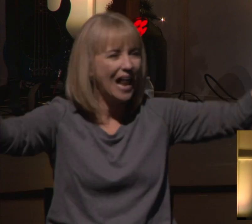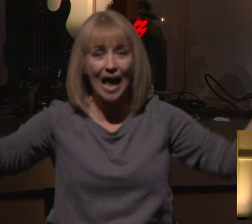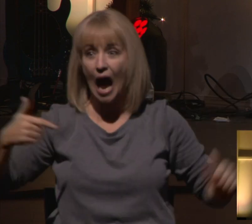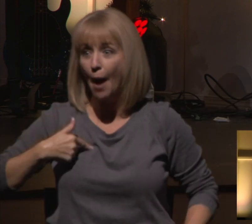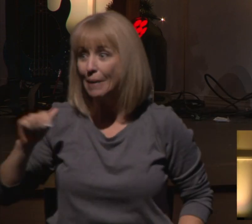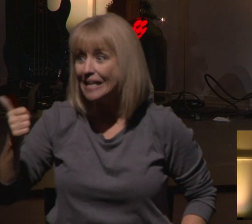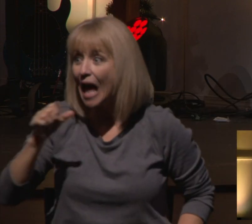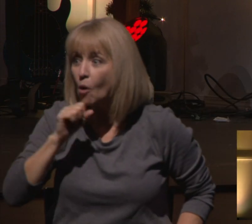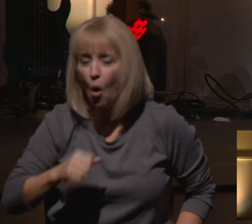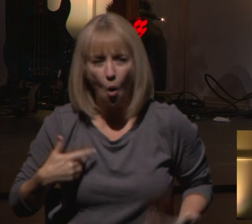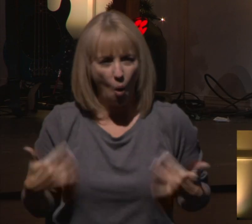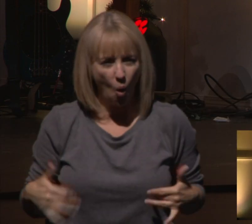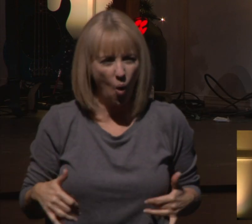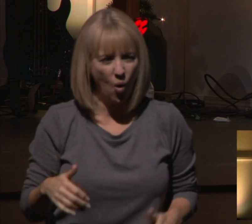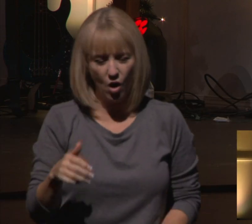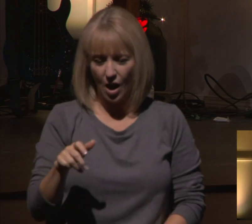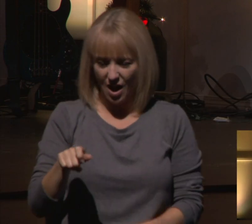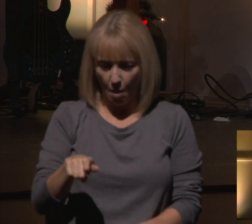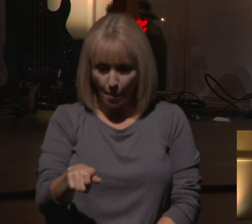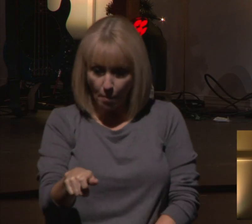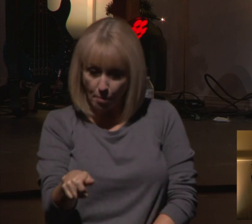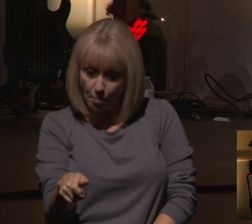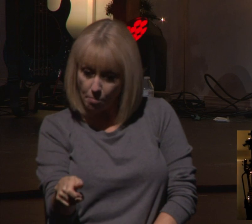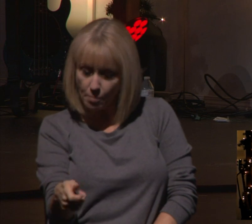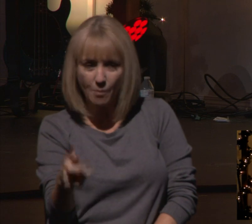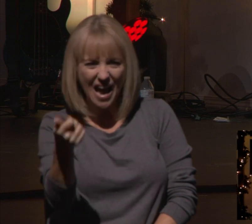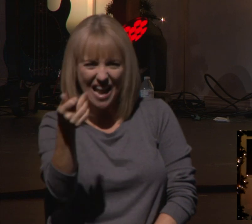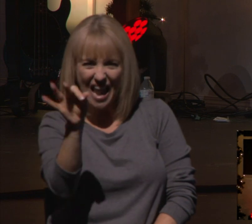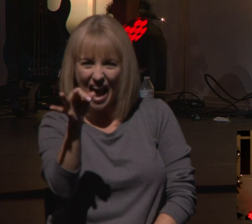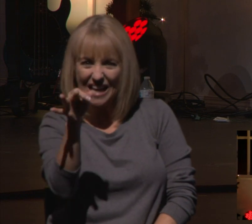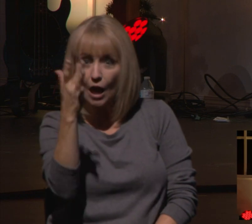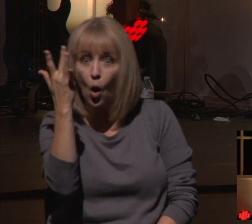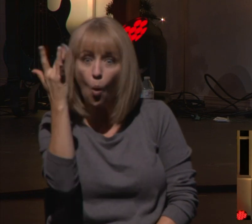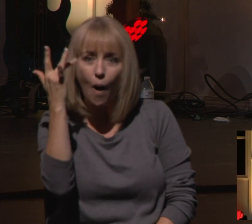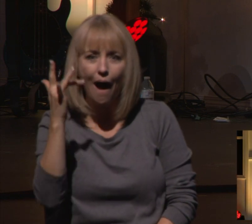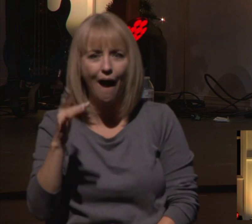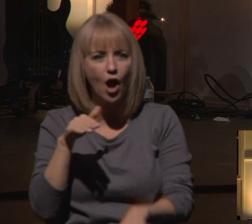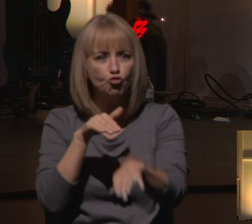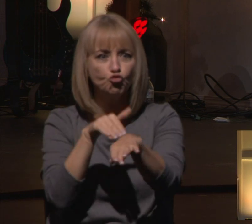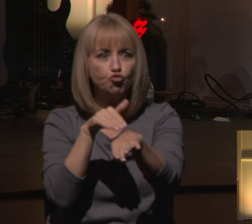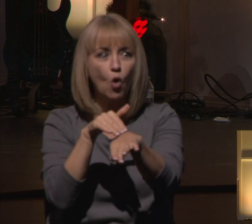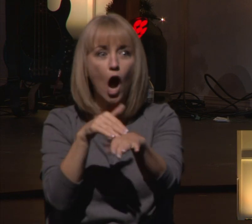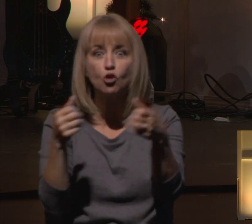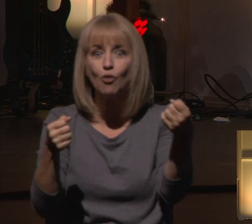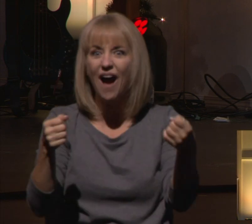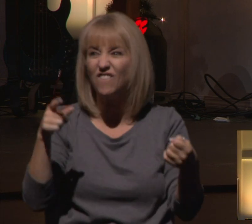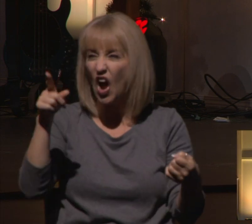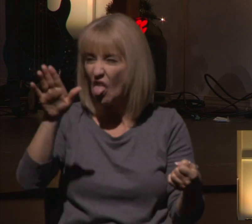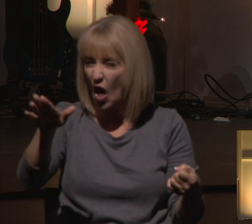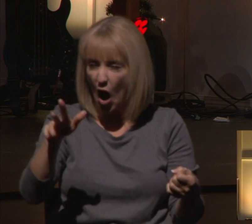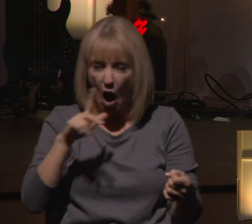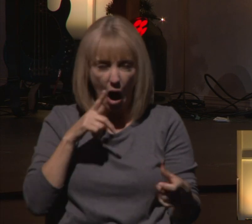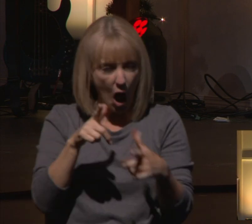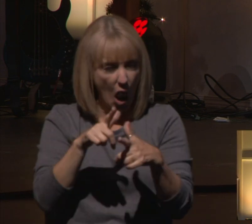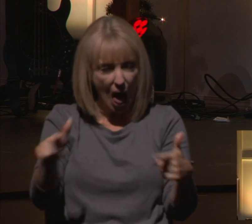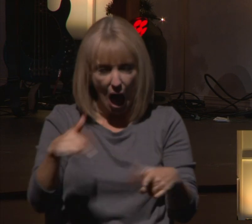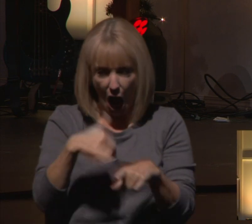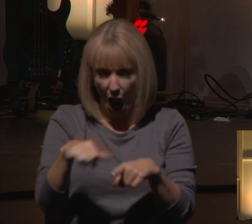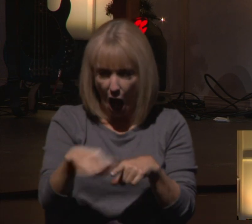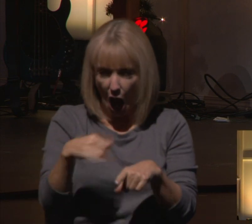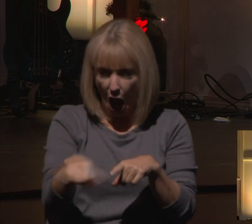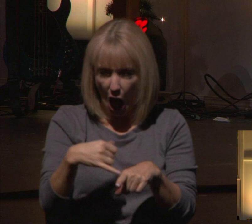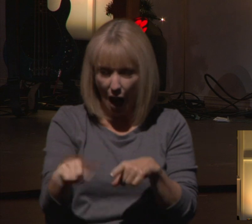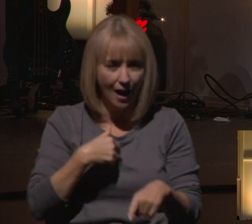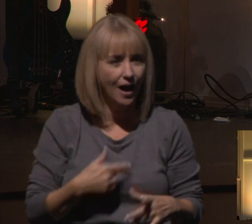-old kid. We would turn it to channel 19, because that's where the truckers were, and I heard language that I'd never heard before coming from that